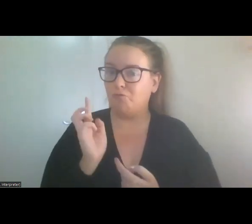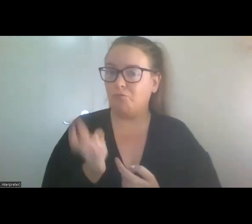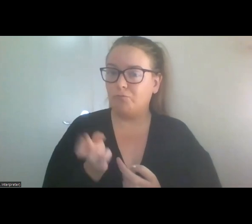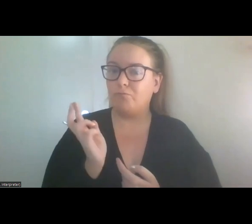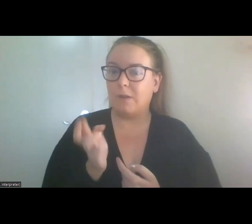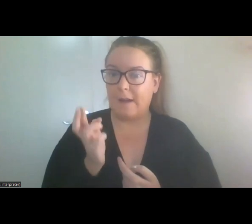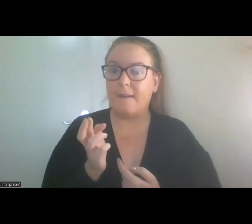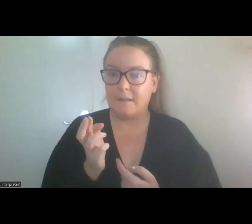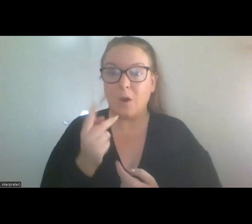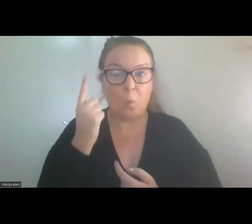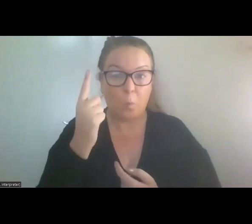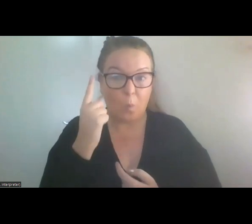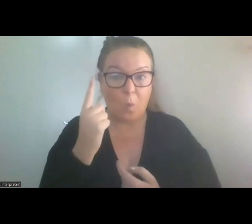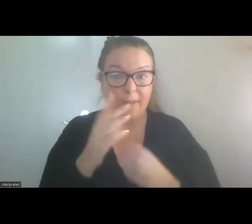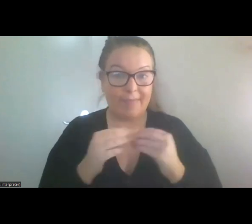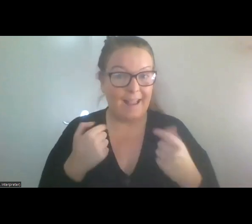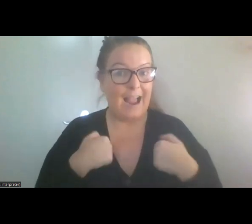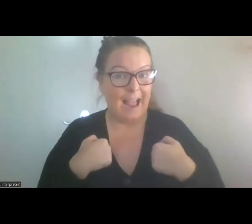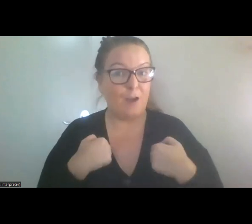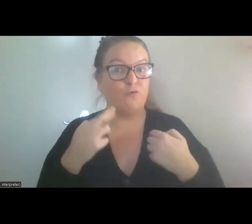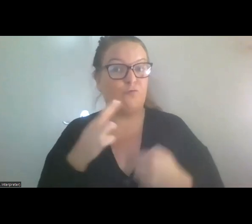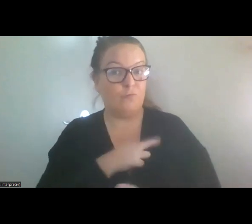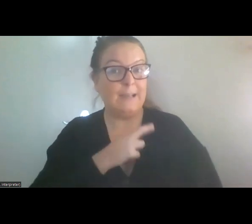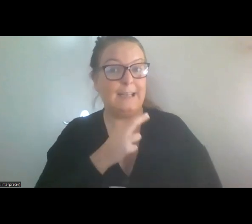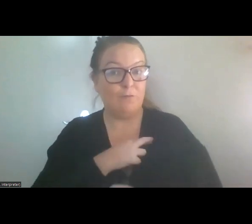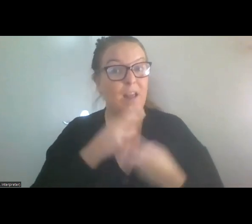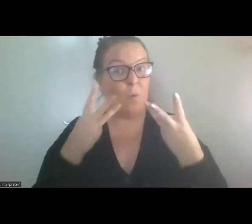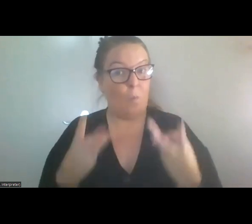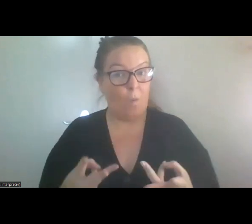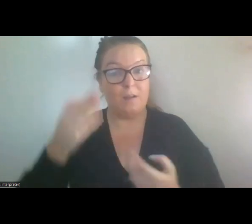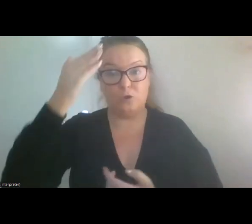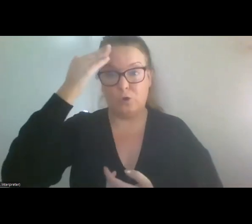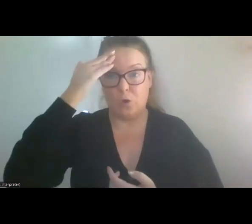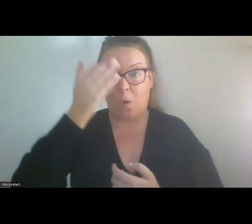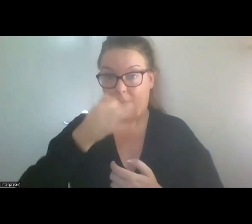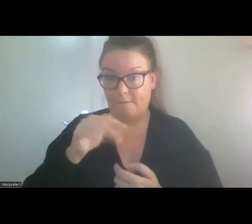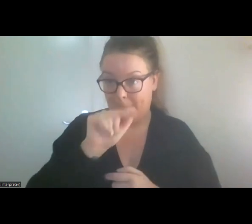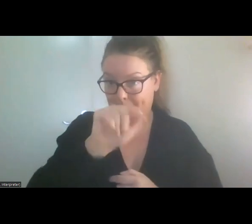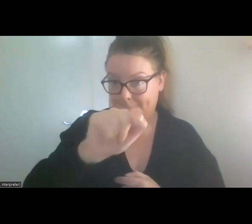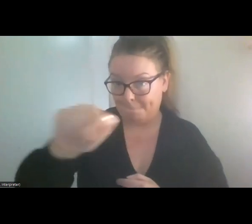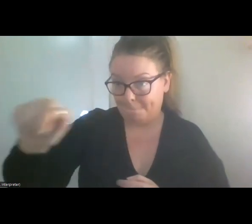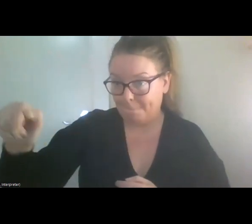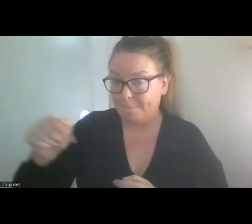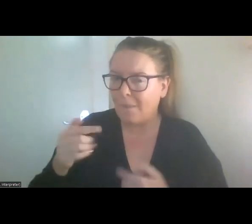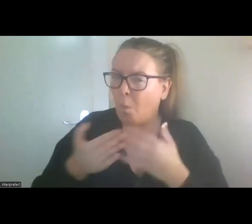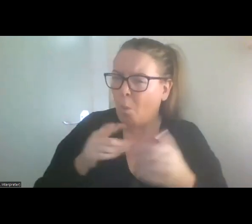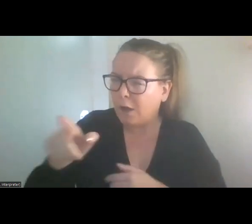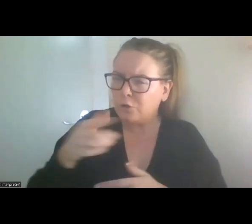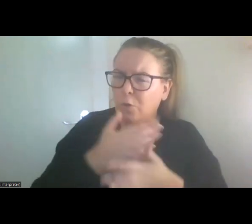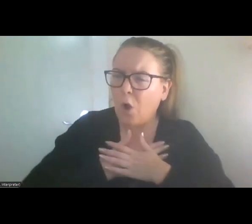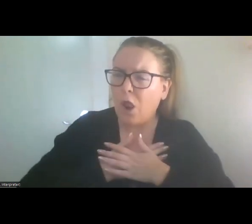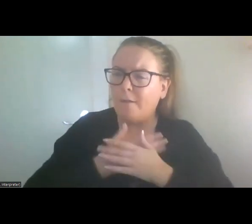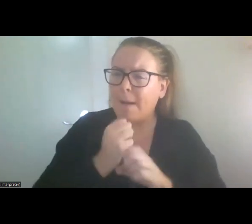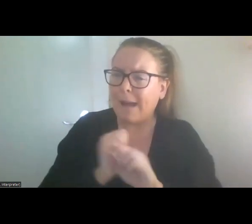one thing I really want to know from each person, what do you love about your